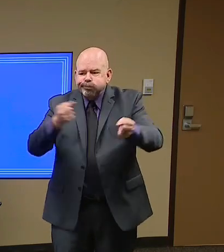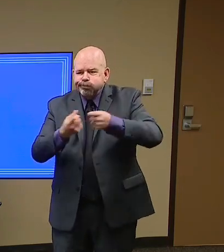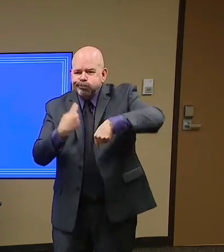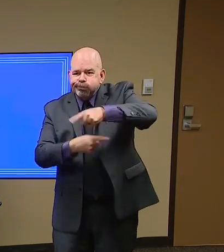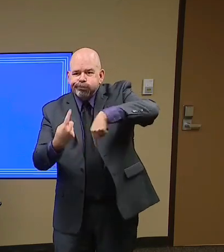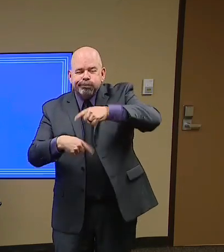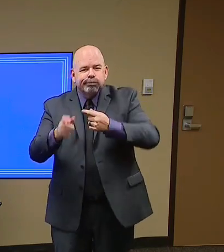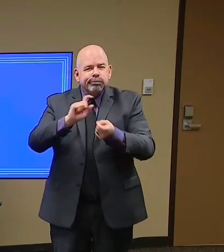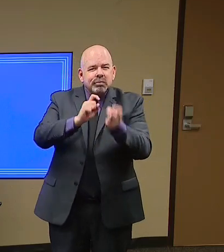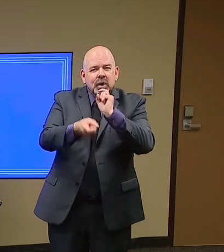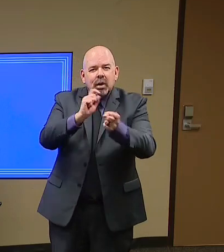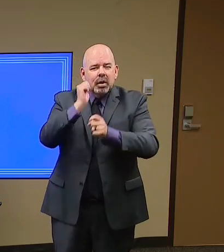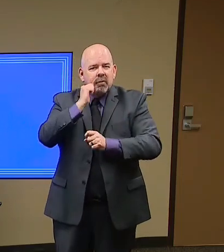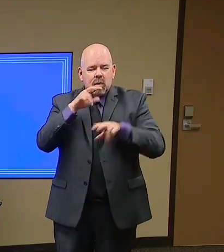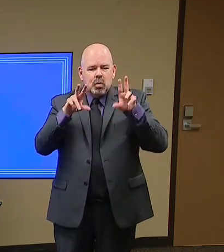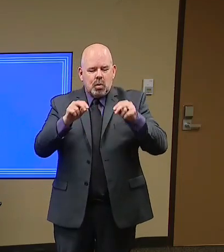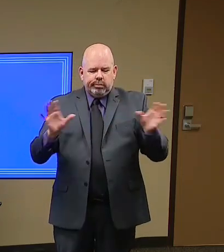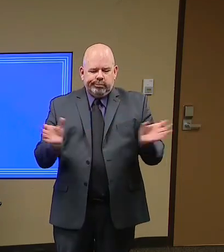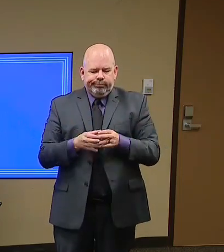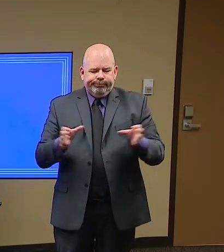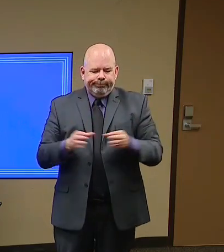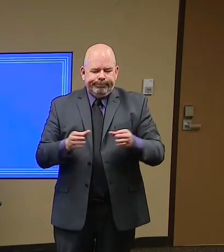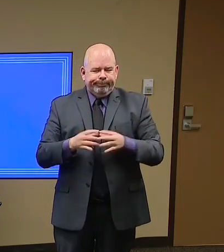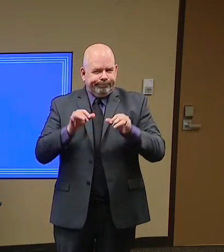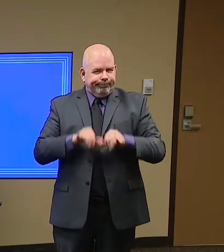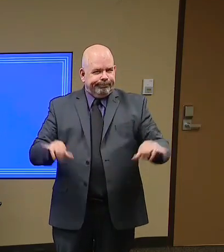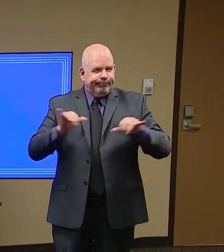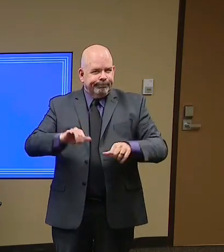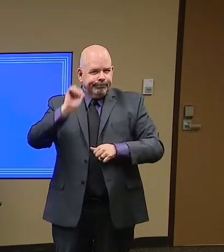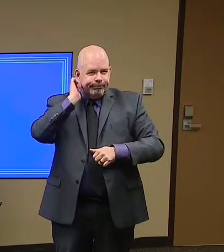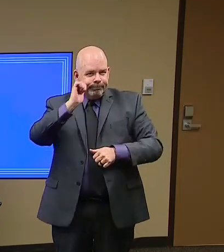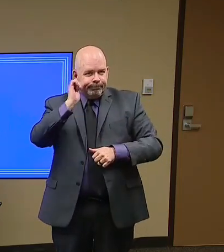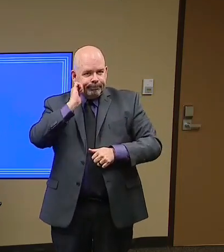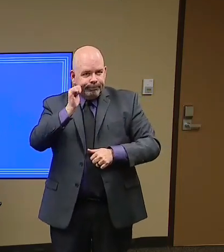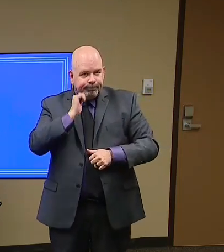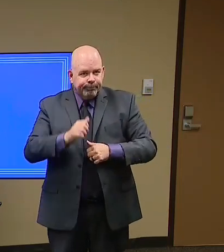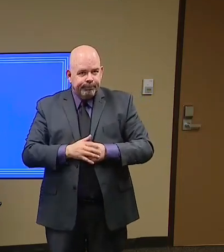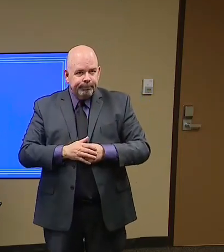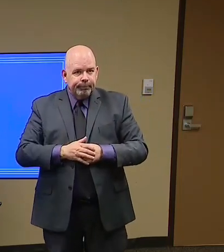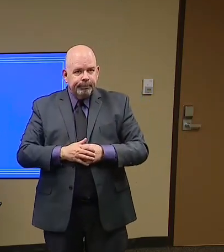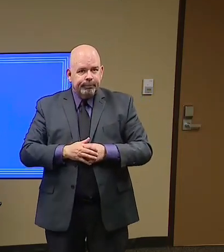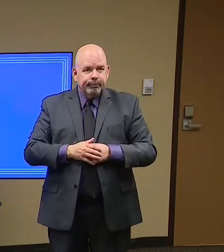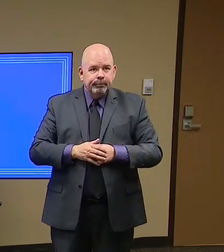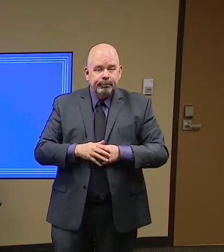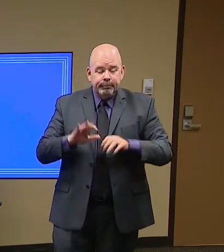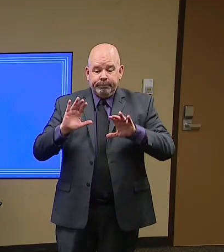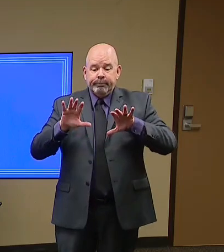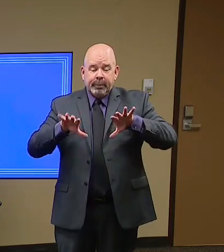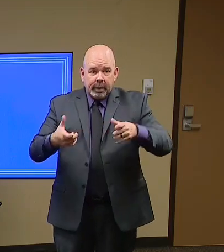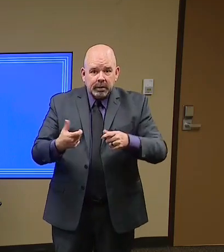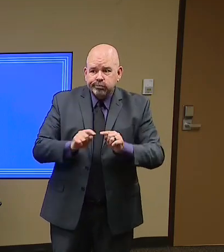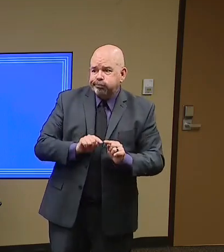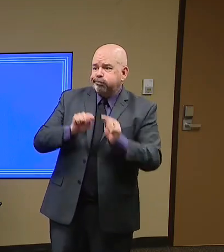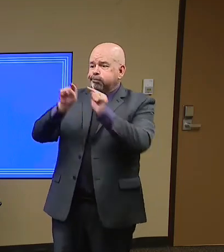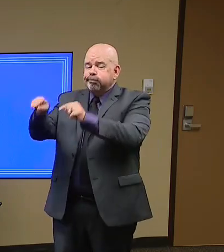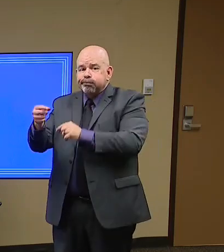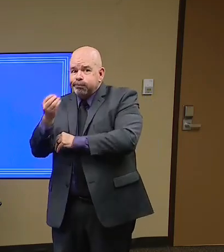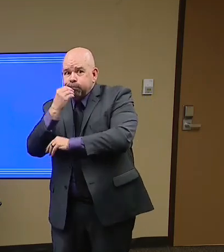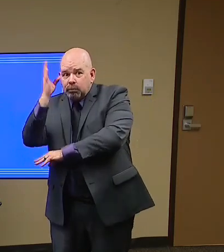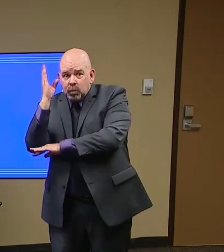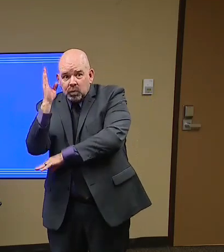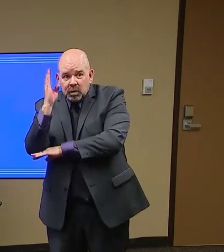separately and not in a large congregate fashion. There are other things that you can find too. We'll make those available on